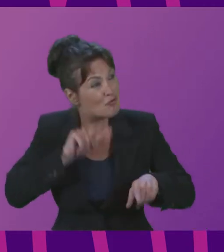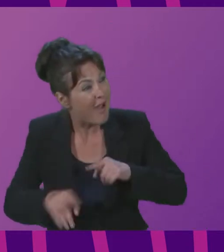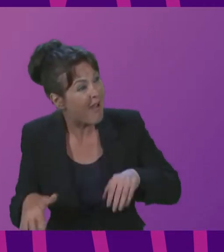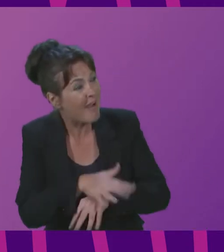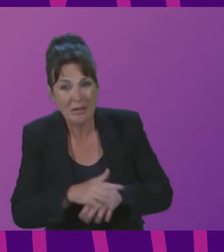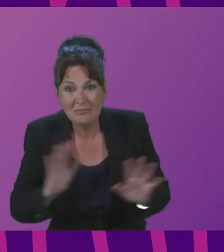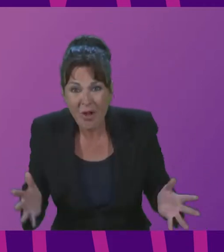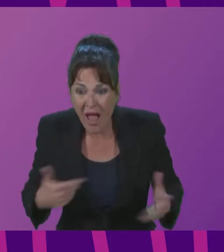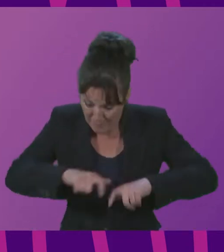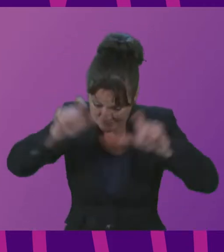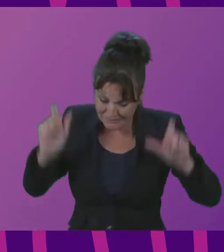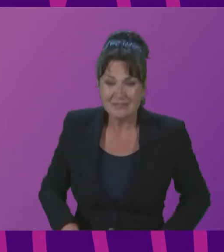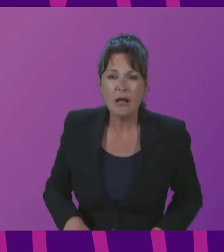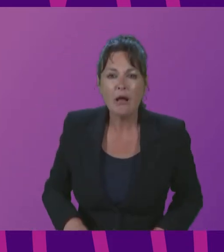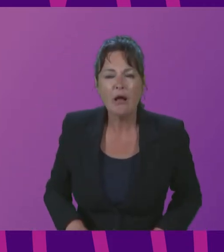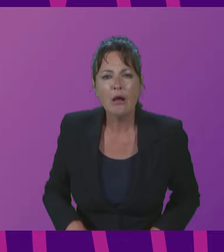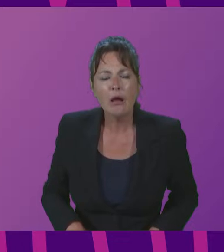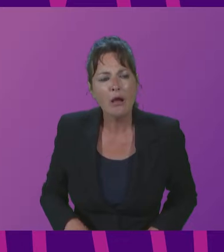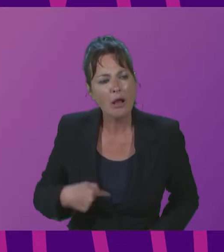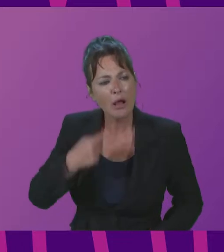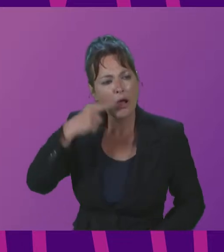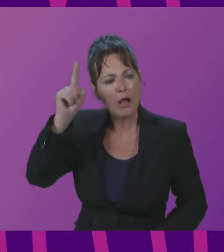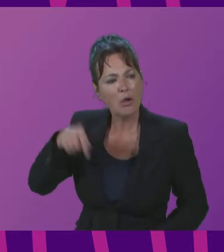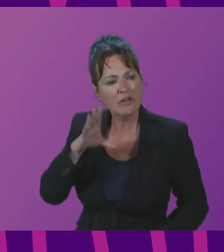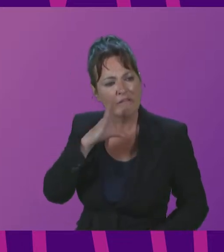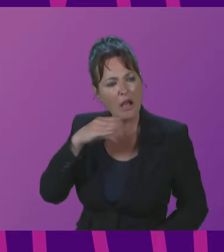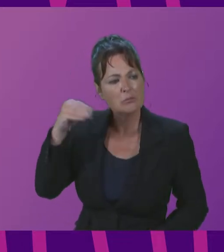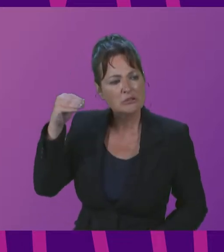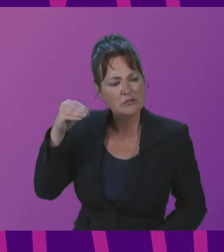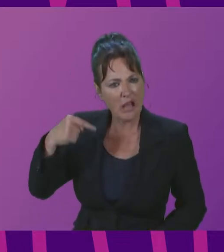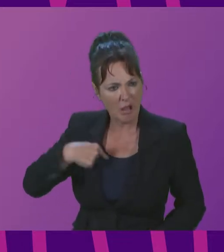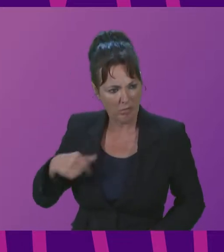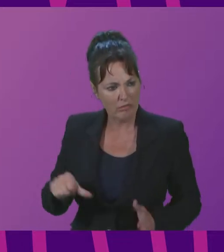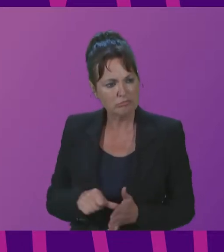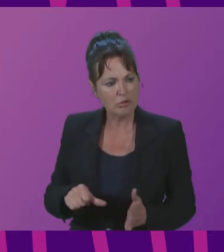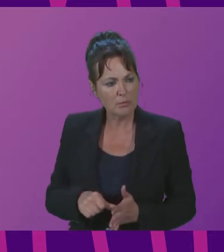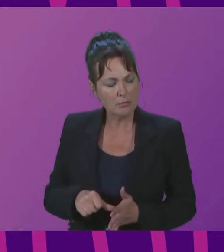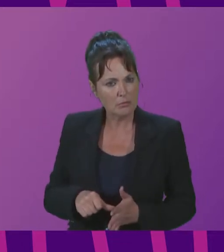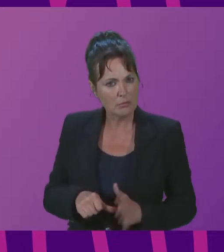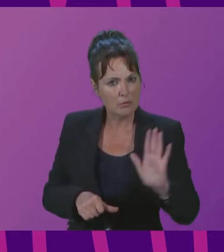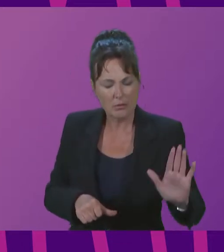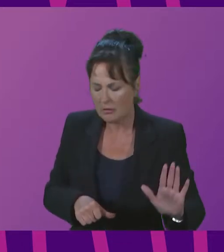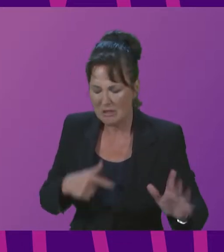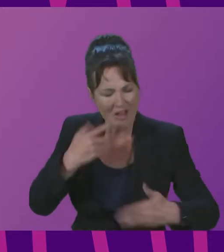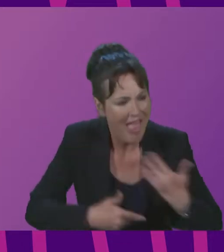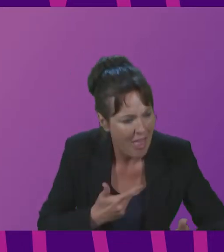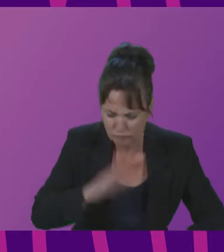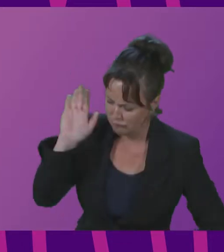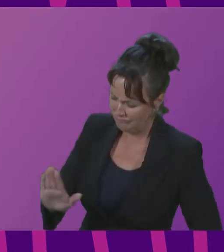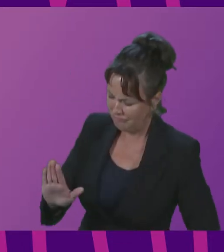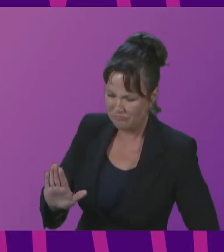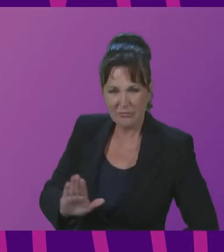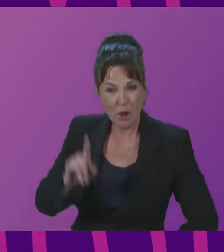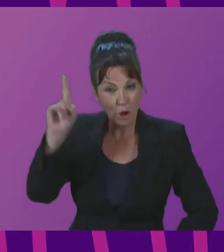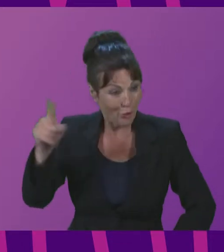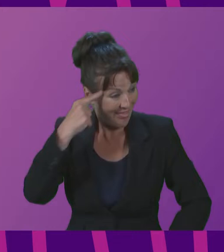and I still order from Amazon I'm the disease I chime in she cuts me off get going whilst the